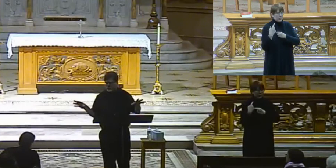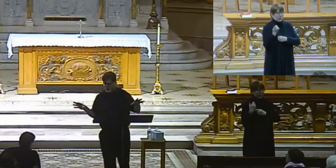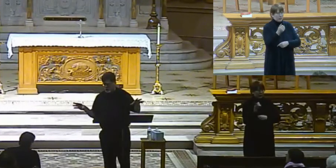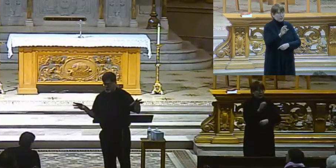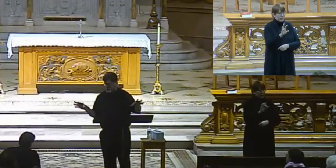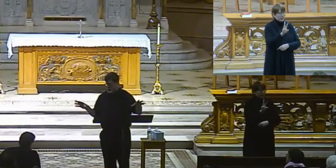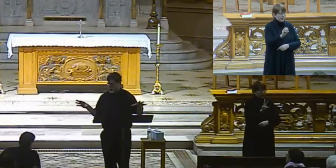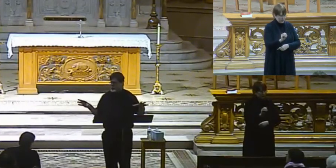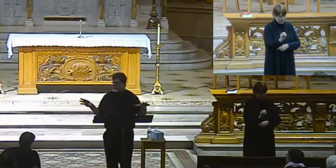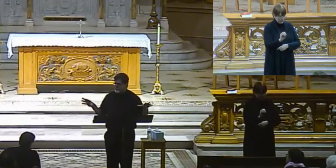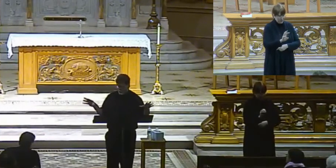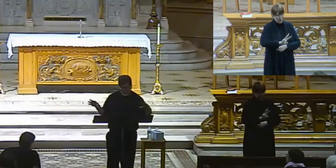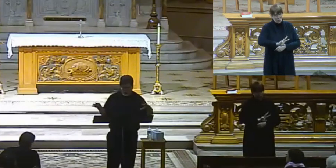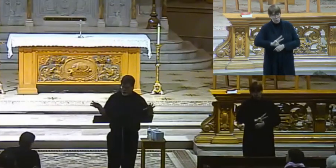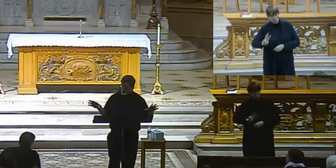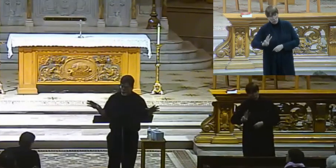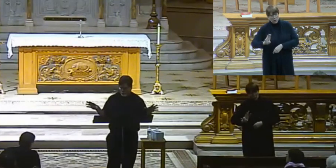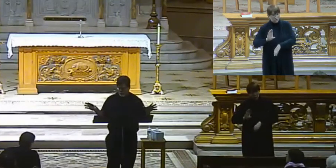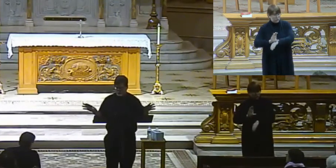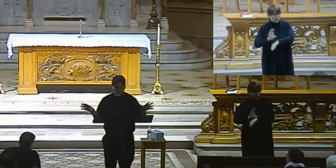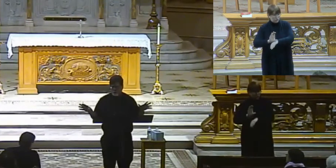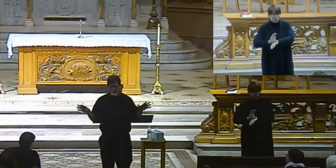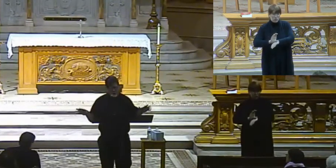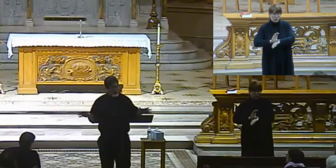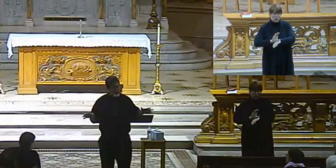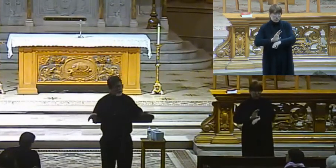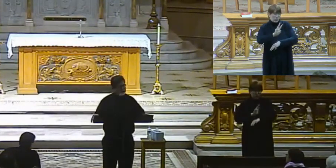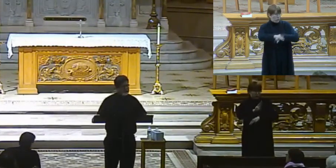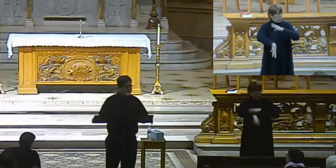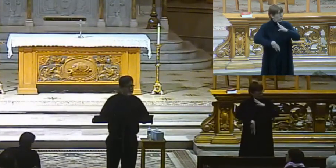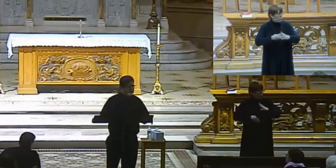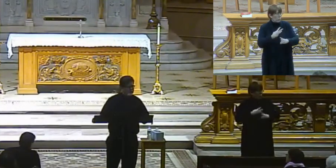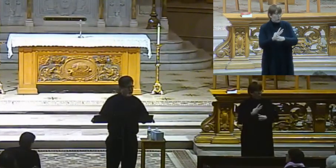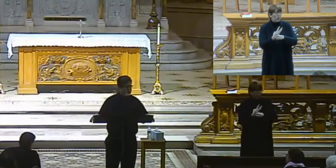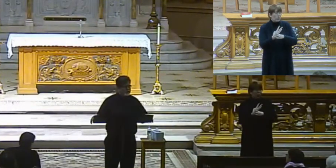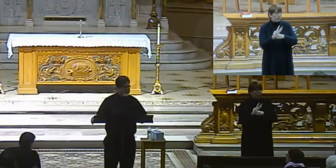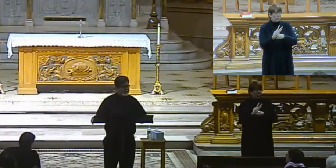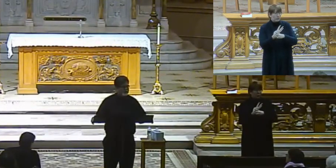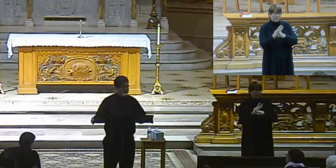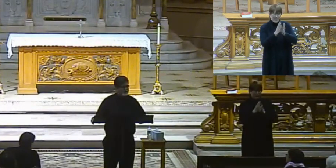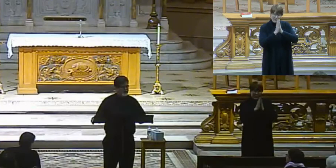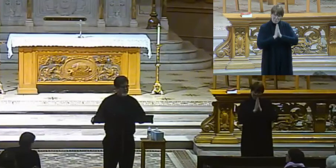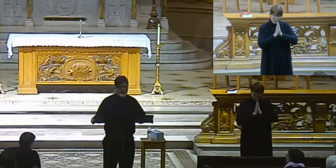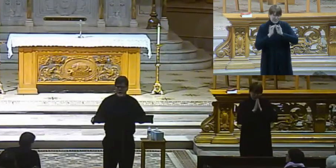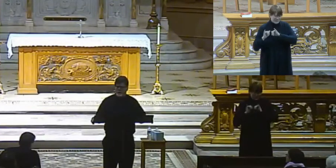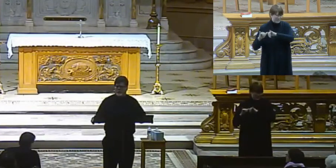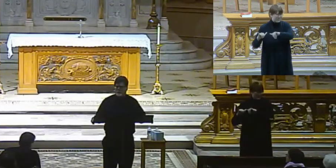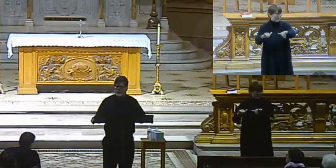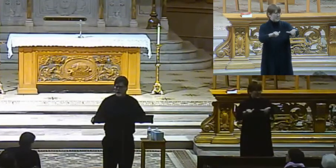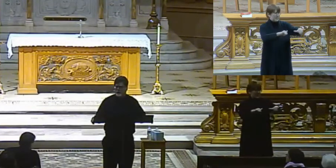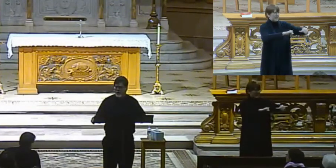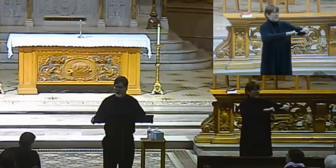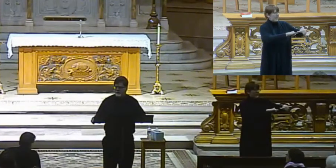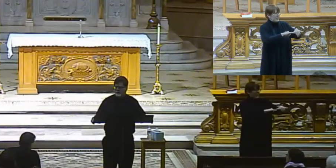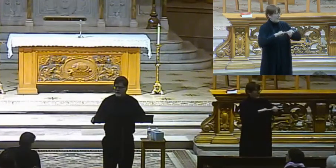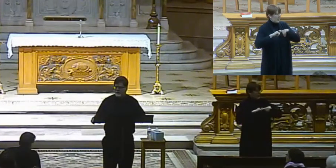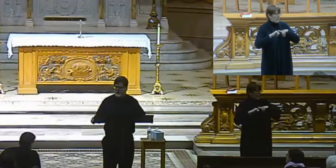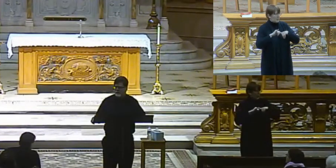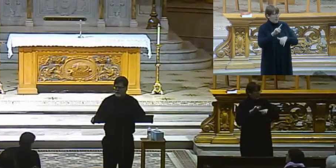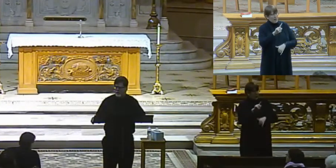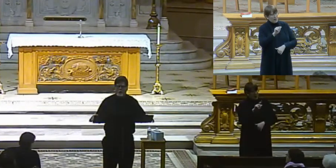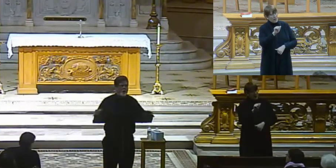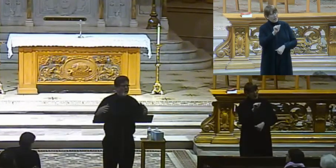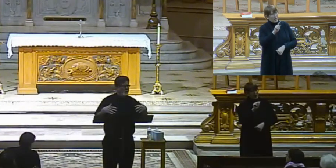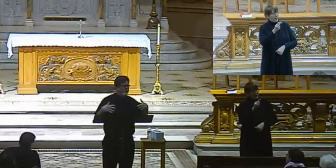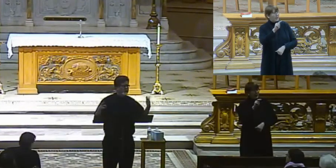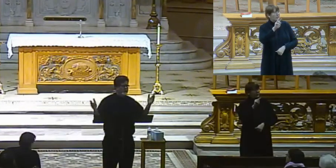Western church throughout the world prayed in virtually exactly the same way because we were praying in Latin, all